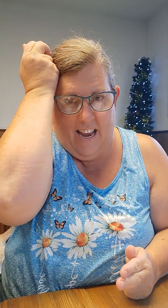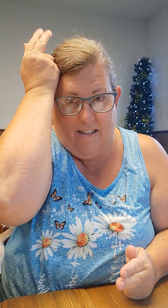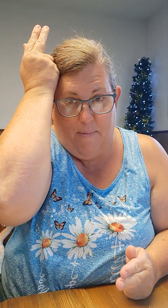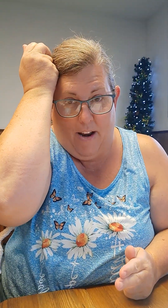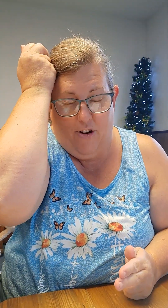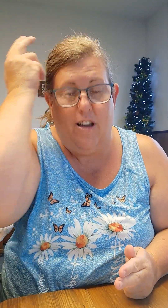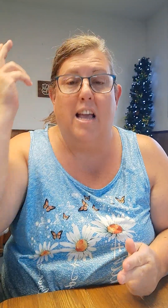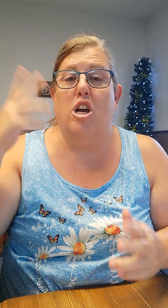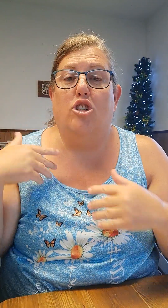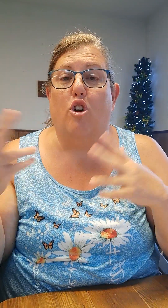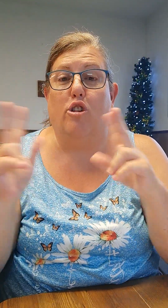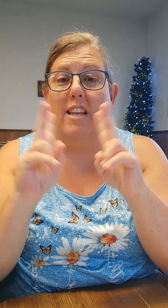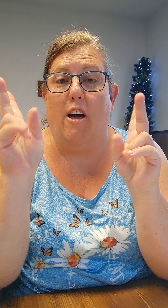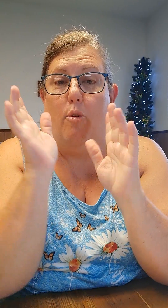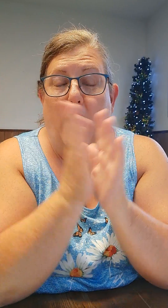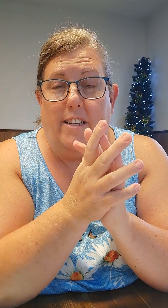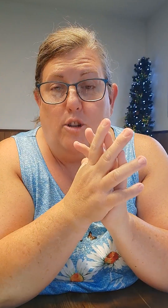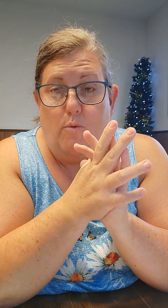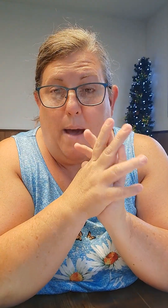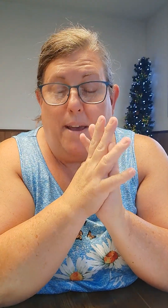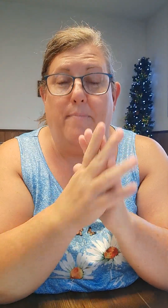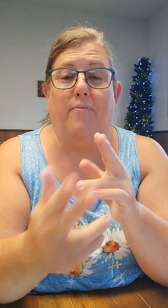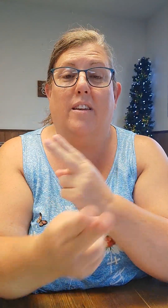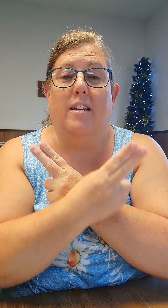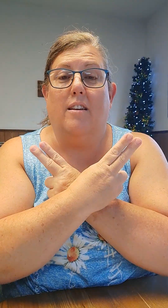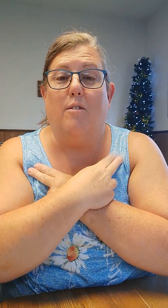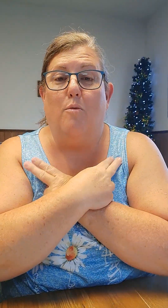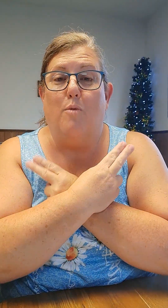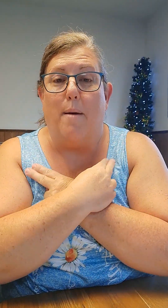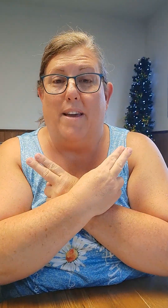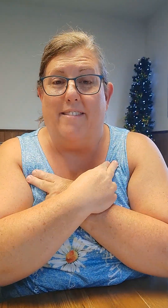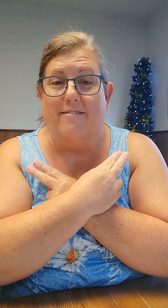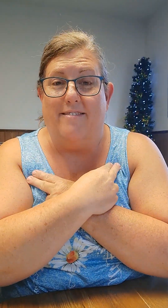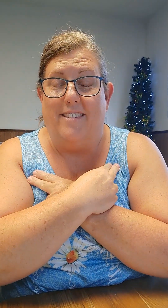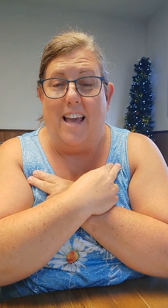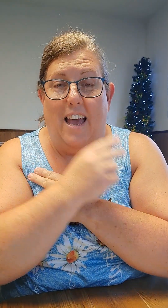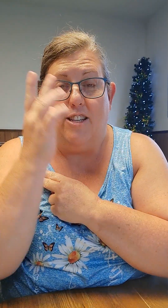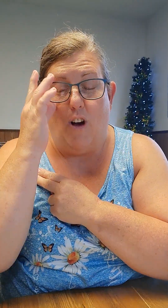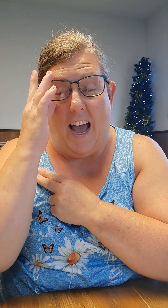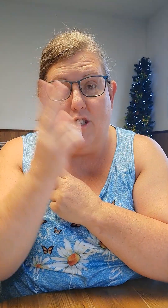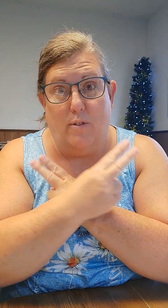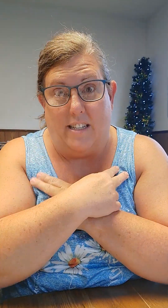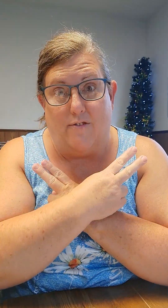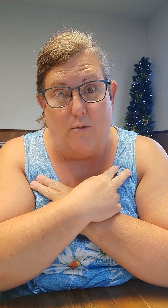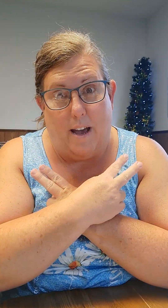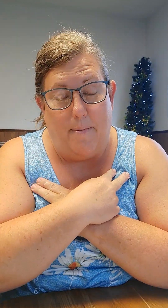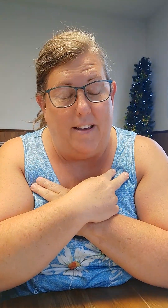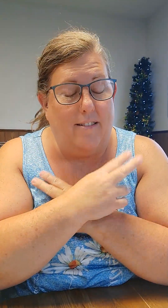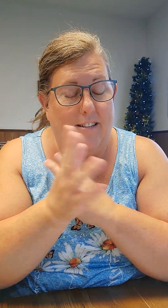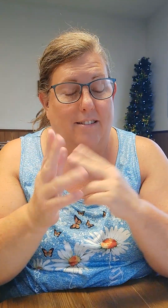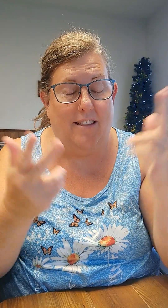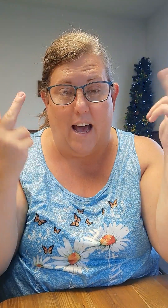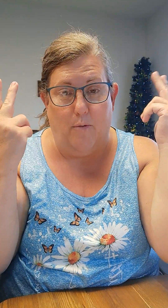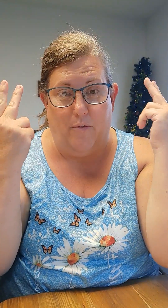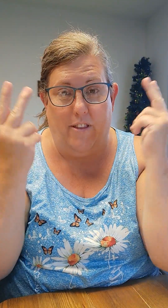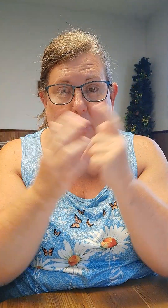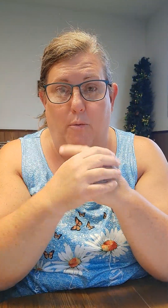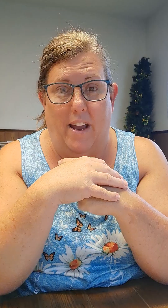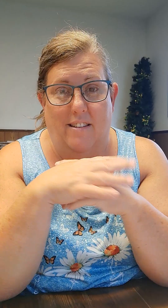hand's better. So there's another way to do rabbit. Rabbit. So I do this for rabbit, because that, the other way